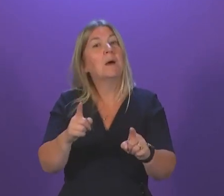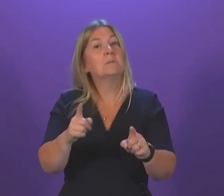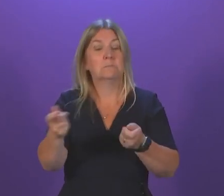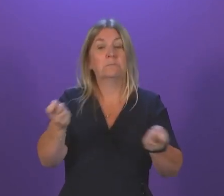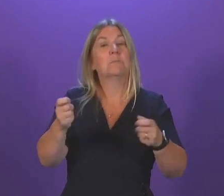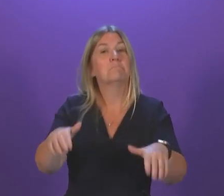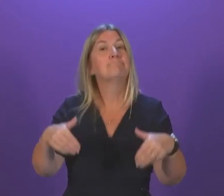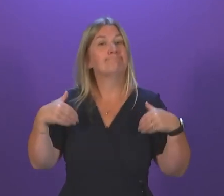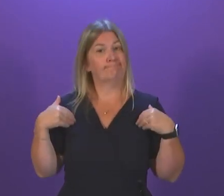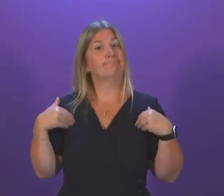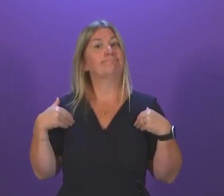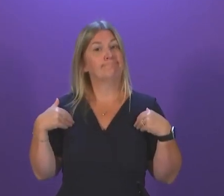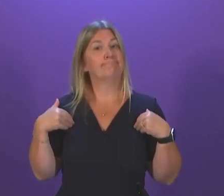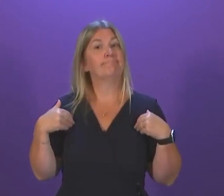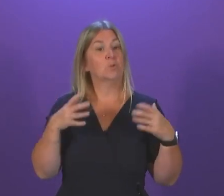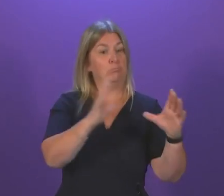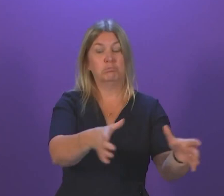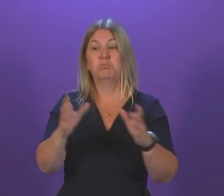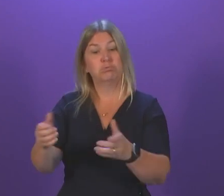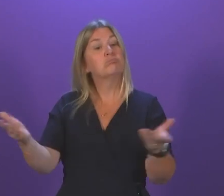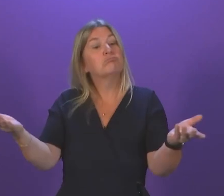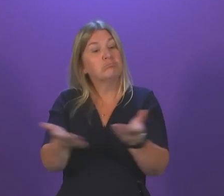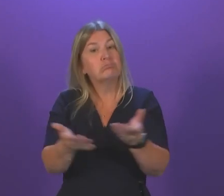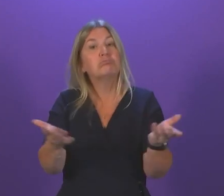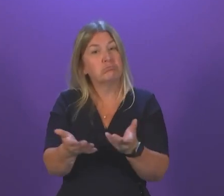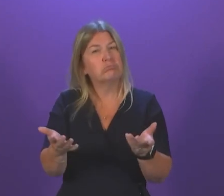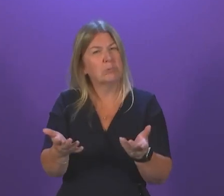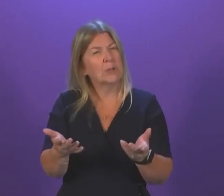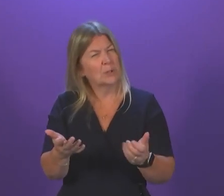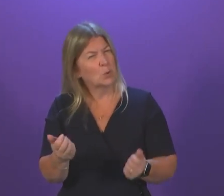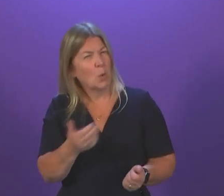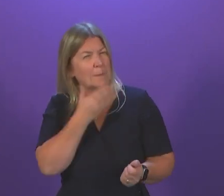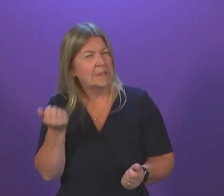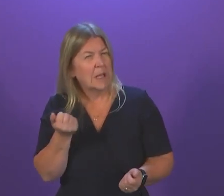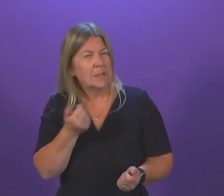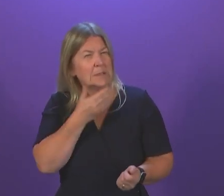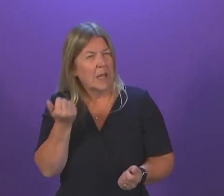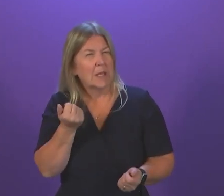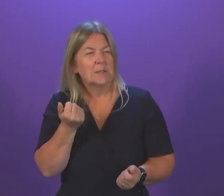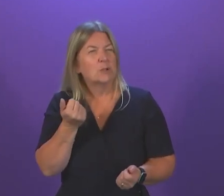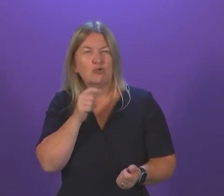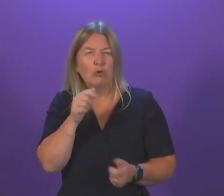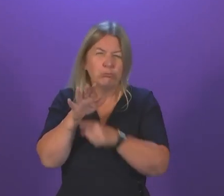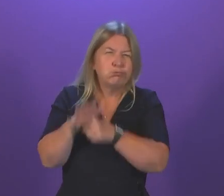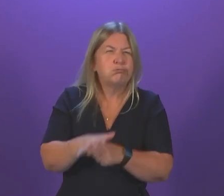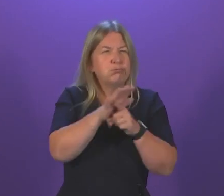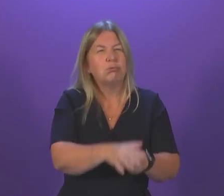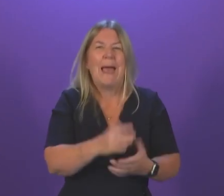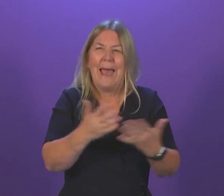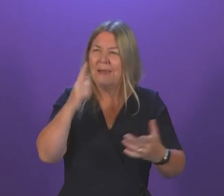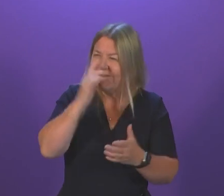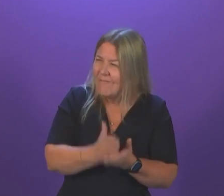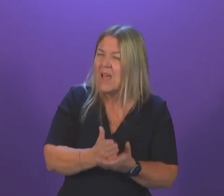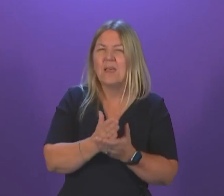to go ahead, they should take place in a way that at least threatens or intimidates those of another faith or opinion. First Minister.